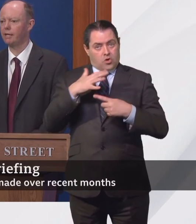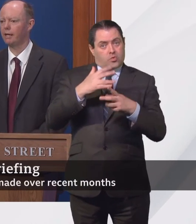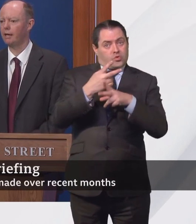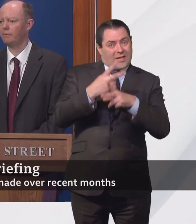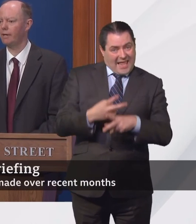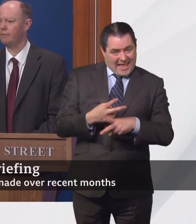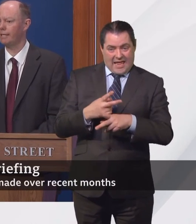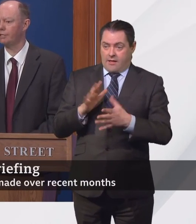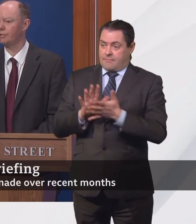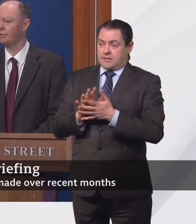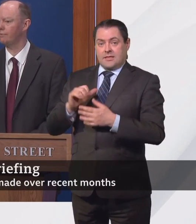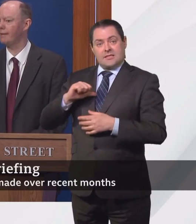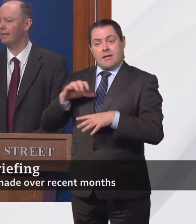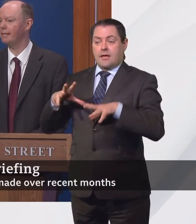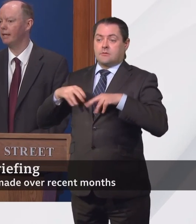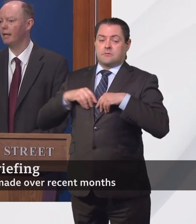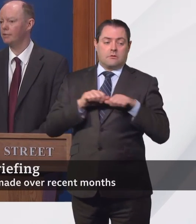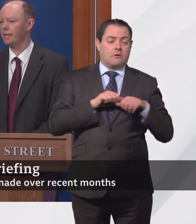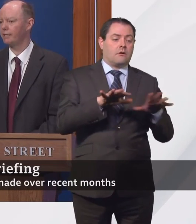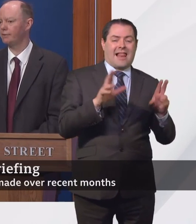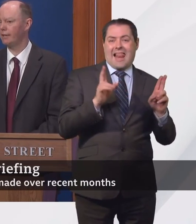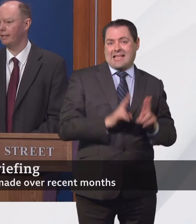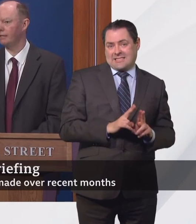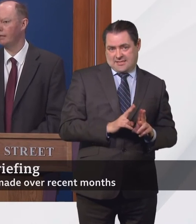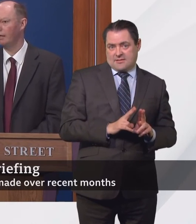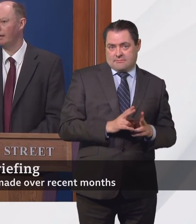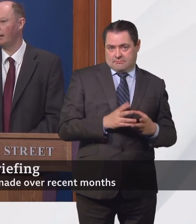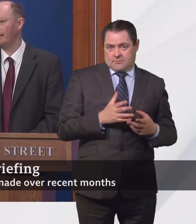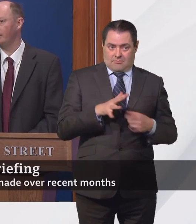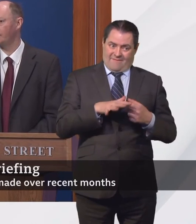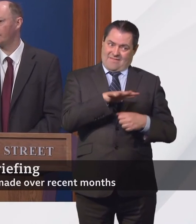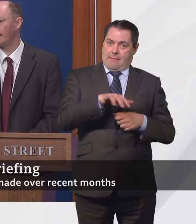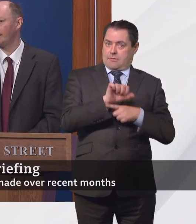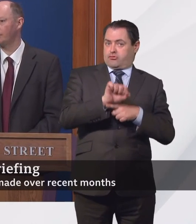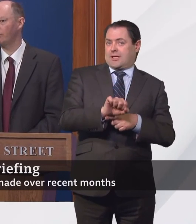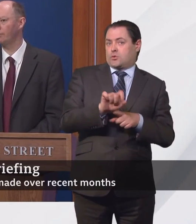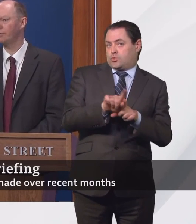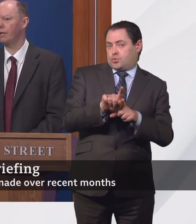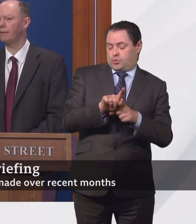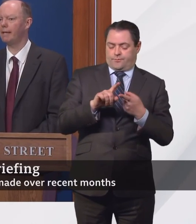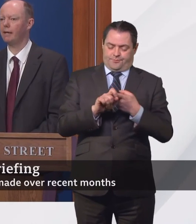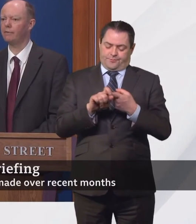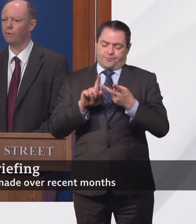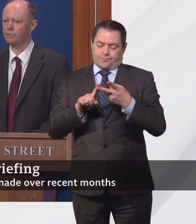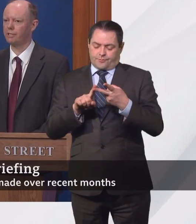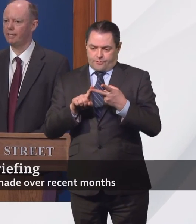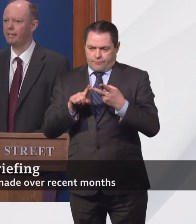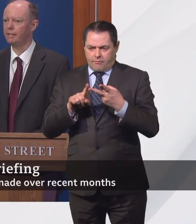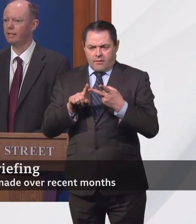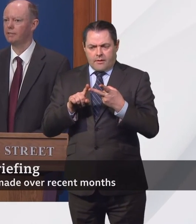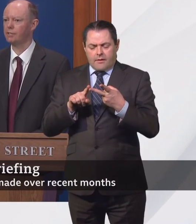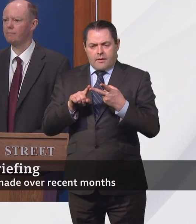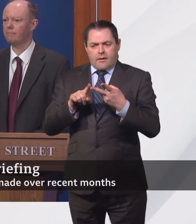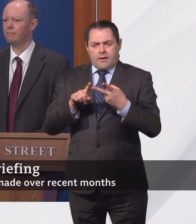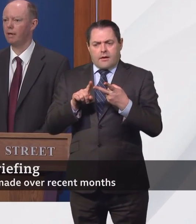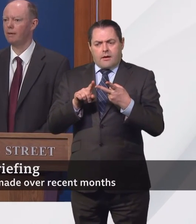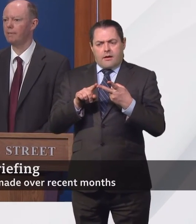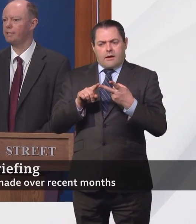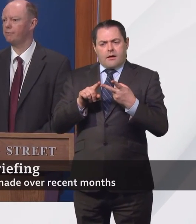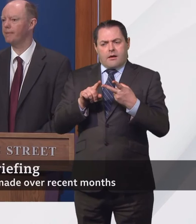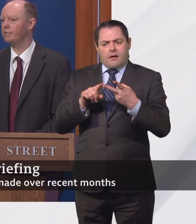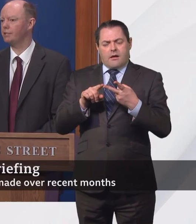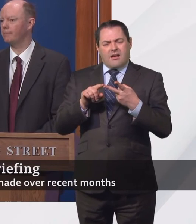protect, provide protection to your family. Second thing is that there is unfortunately some